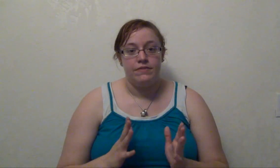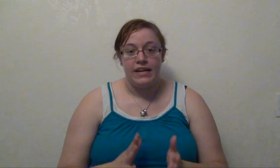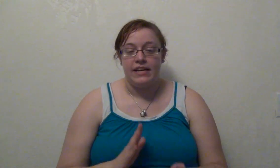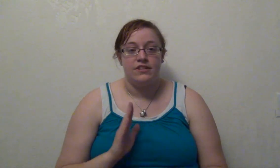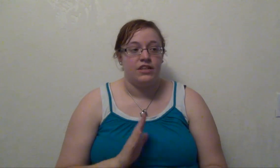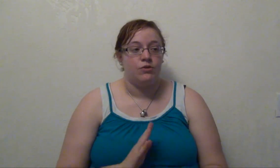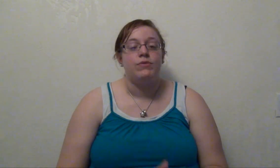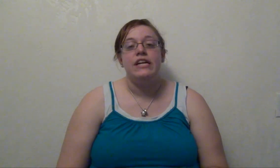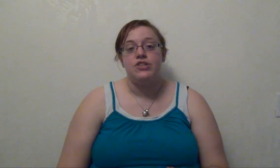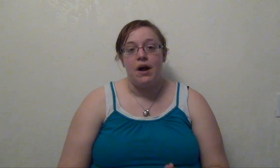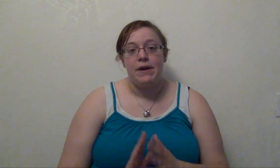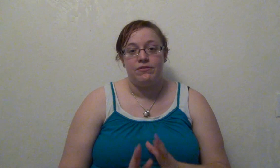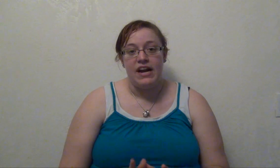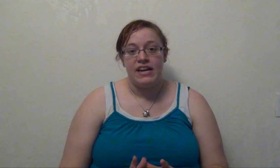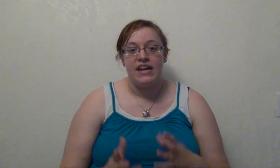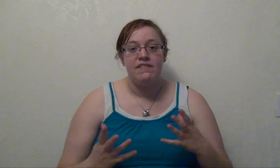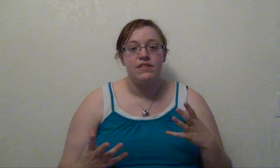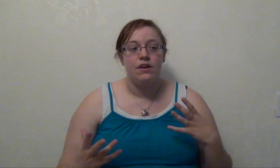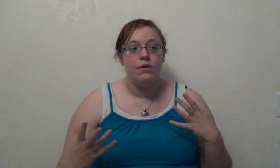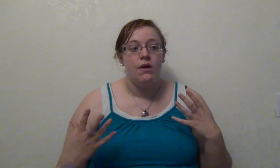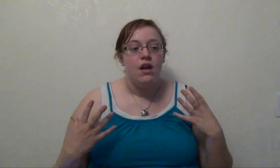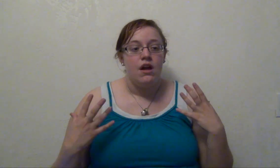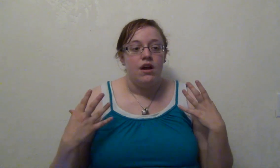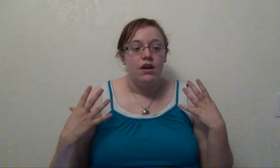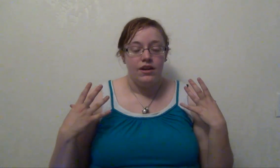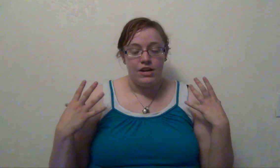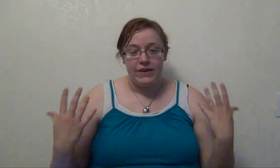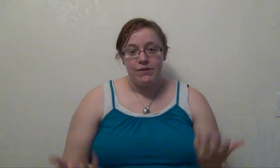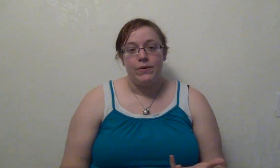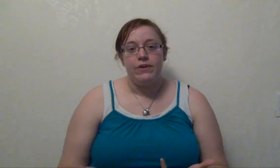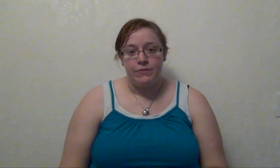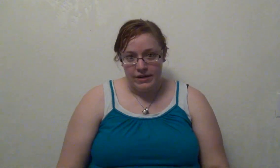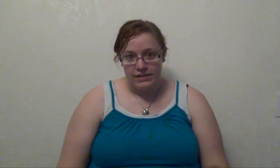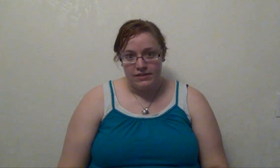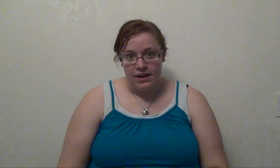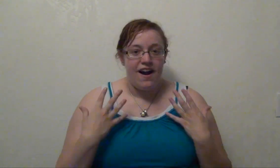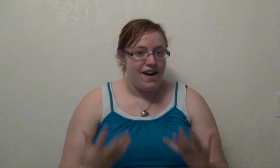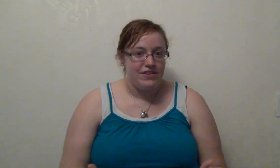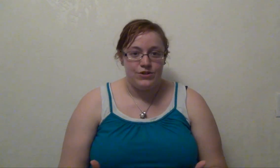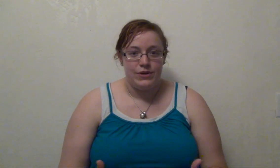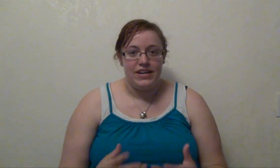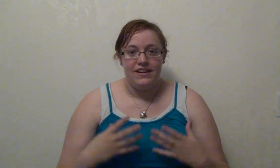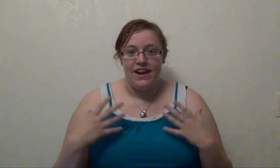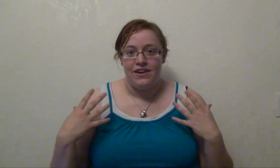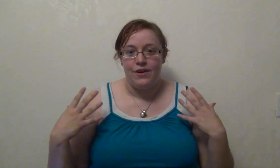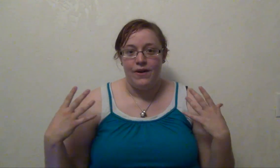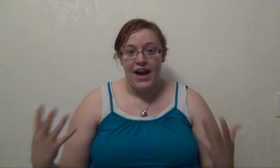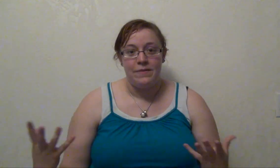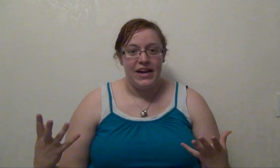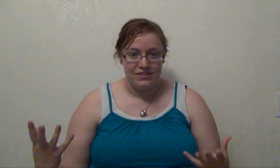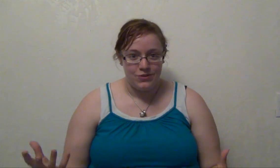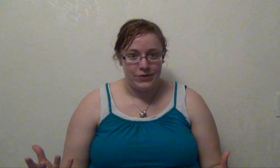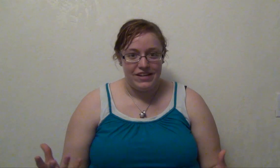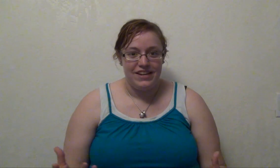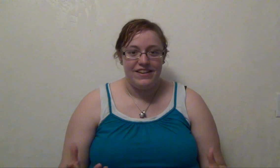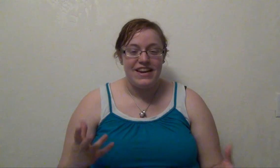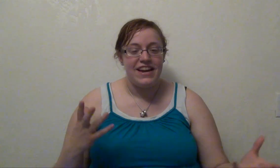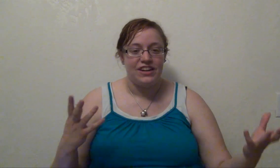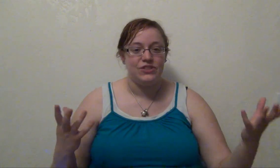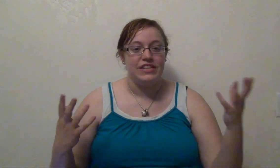Flanagan does a great job at writing, even though, you know, he wrote it for his son. I've enjoyed it. I know Adam has enjoyed it. He actually